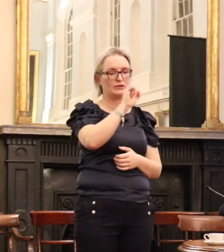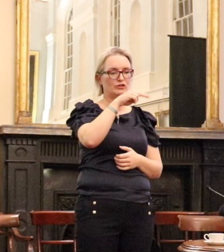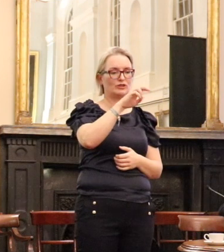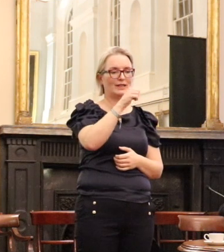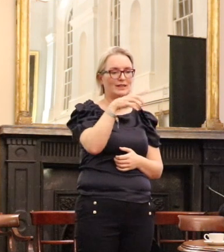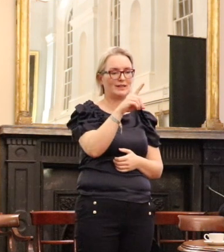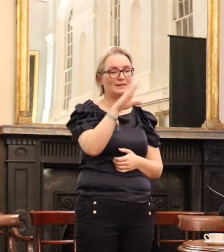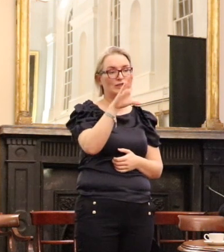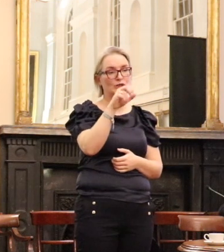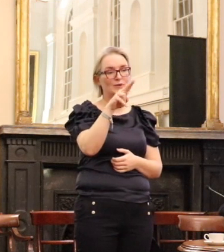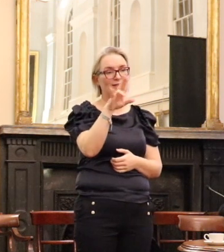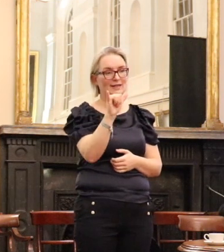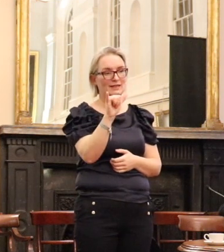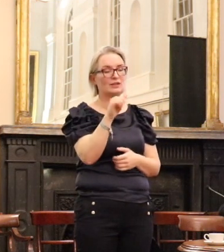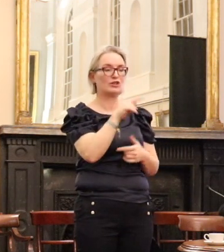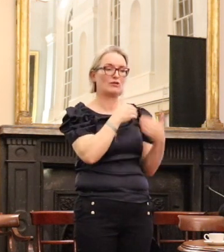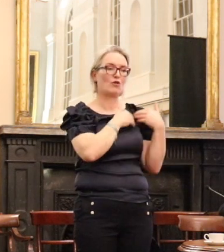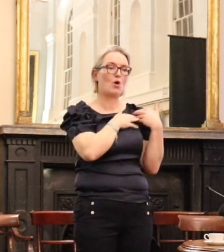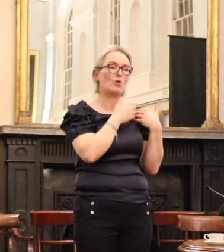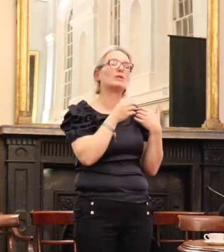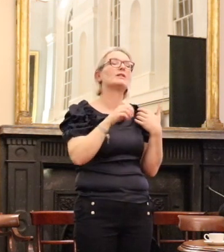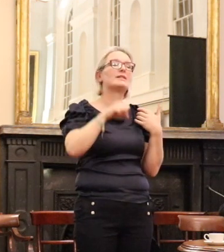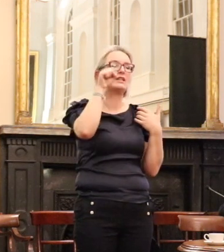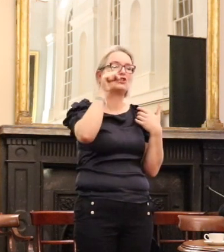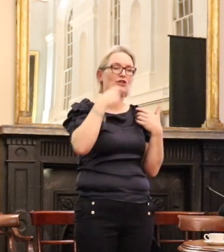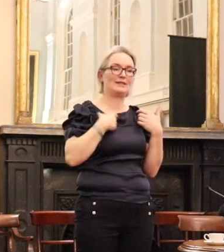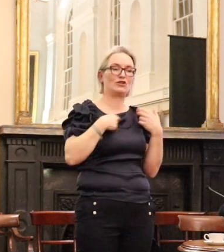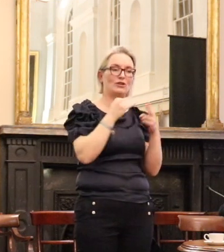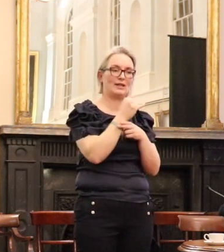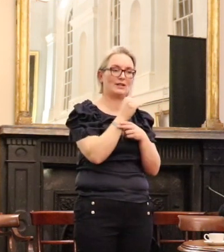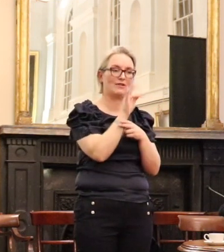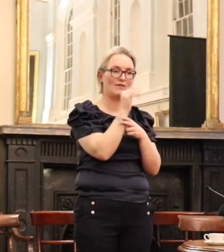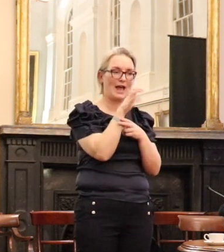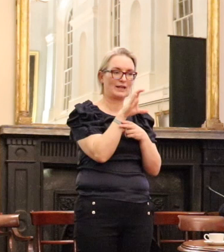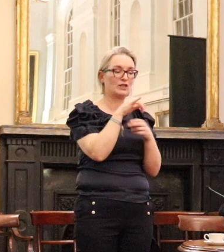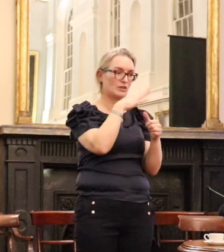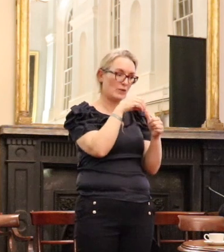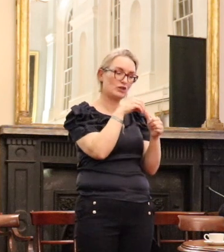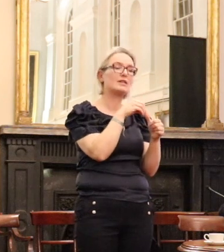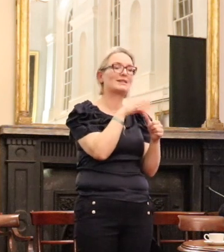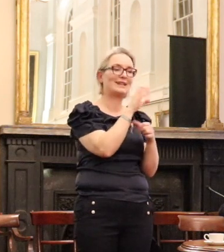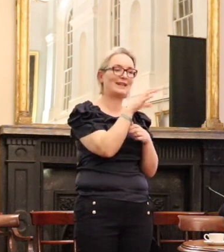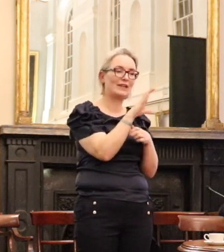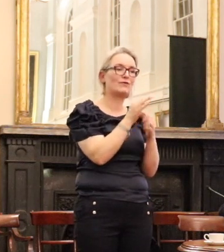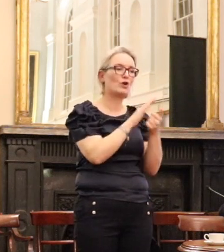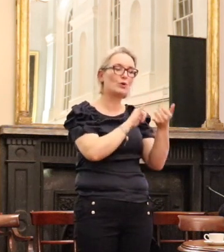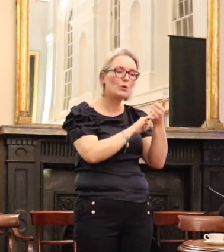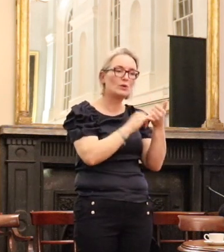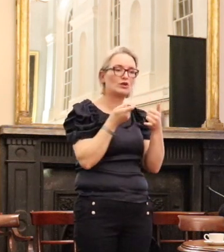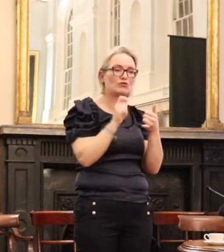holds the role of Senior Solicitor and Plank and she runs specialist clinics for the trample community